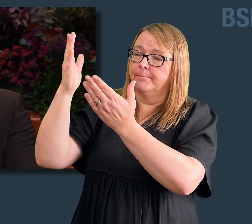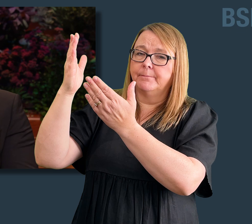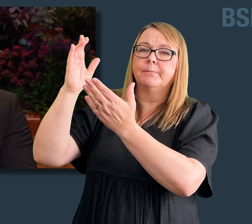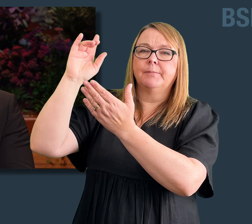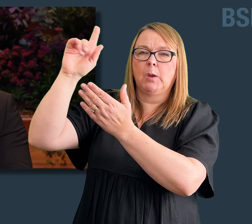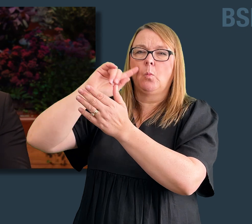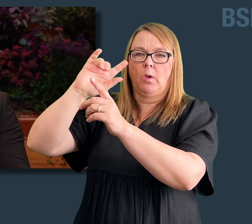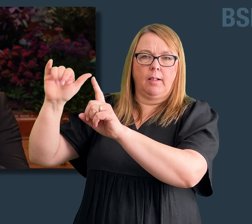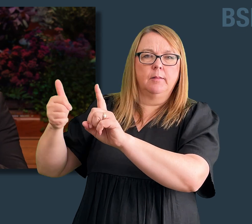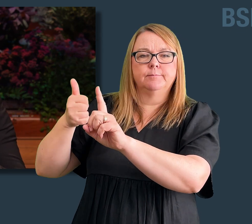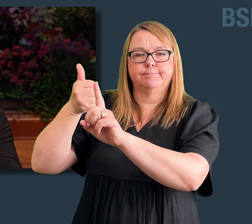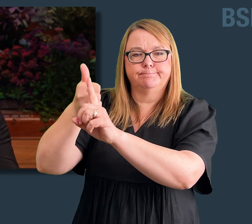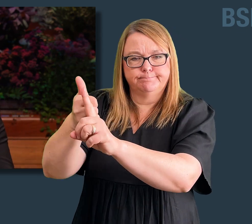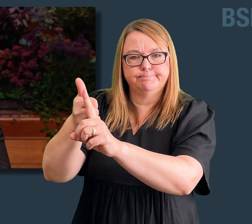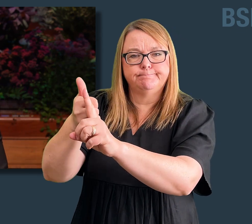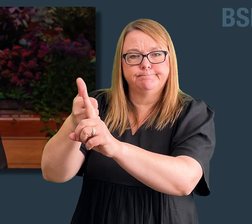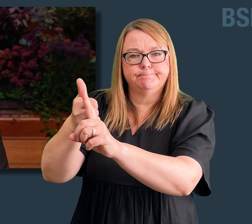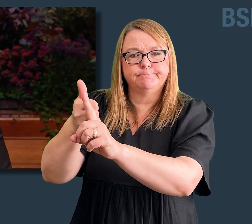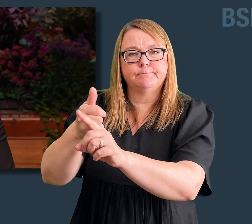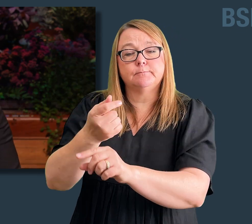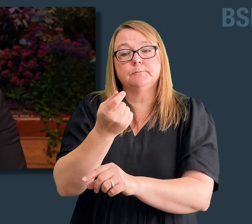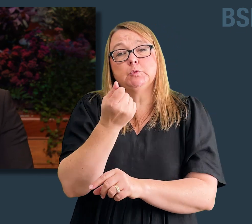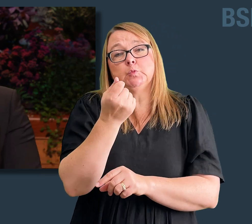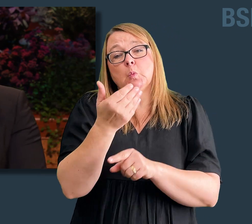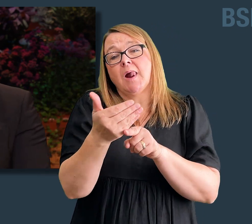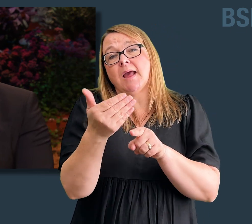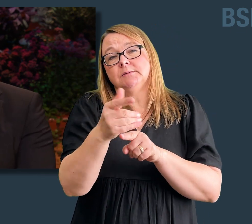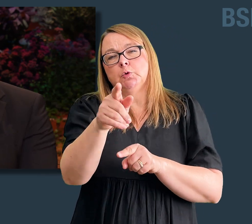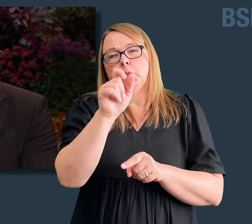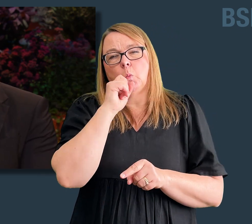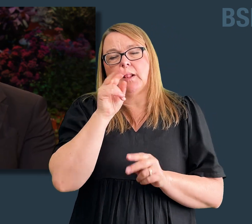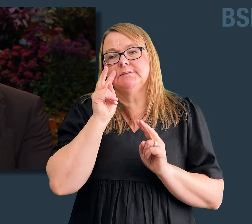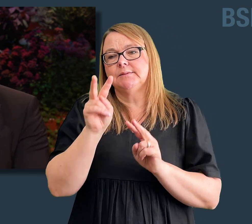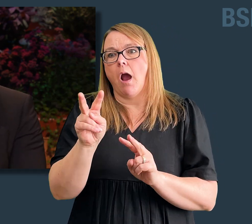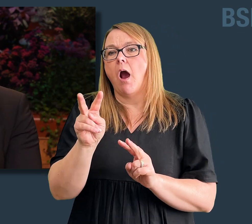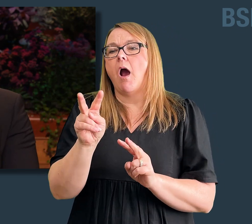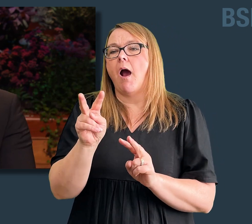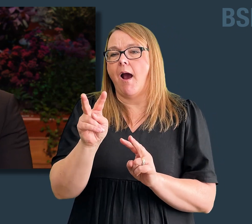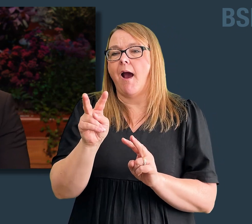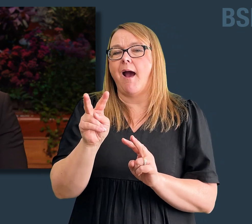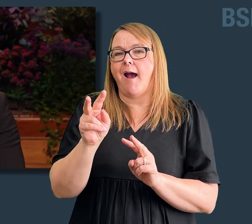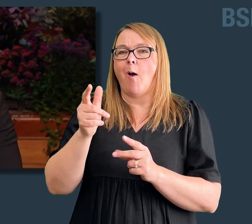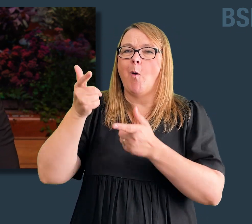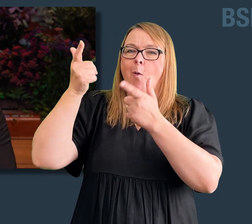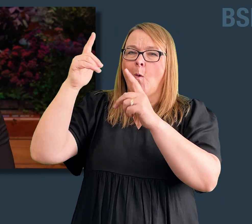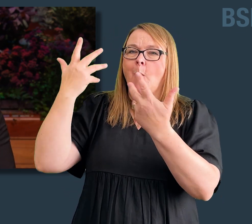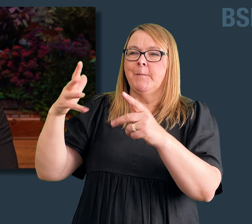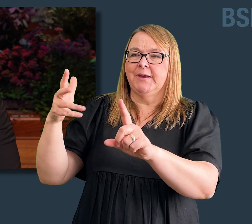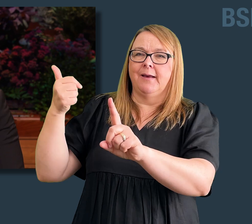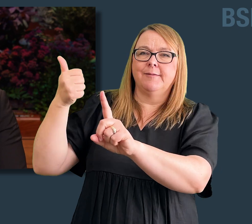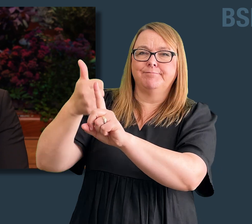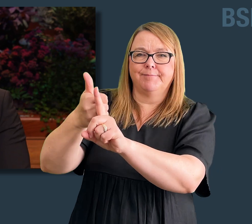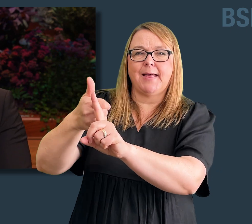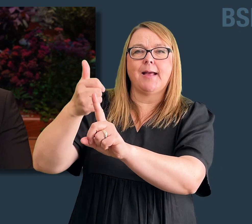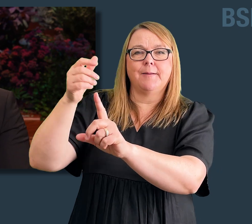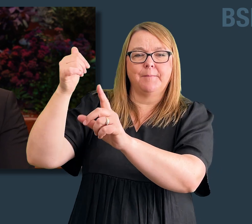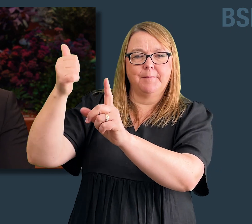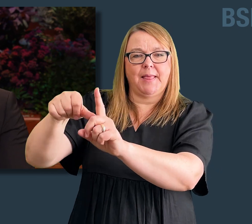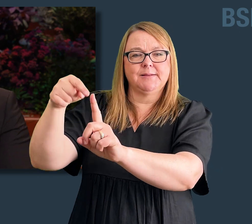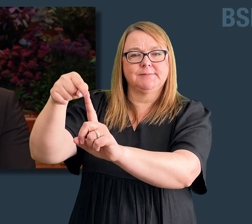help, then sooner or later, you will find God touching the heart of your child when your child chooses to